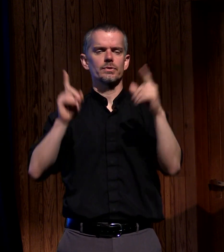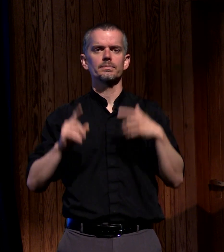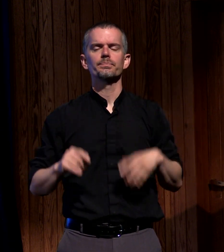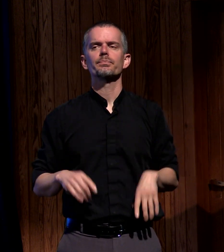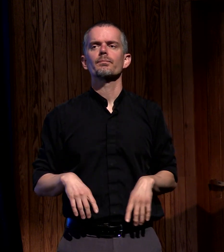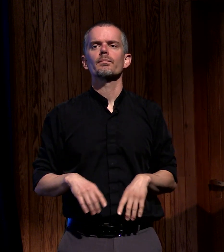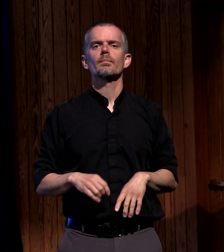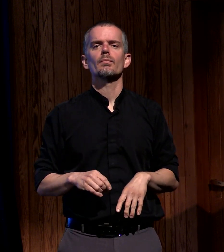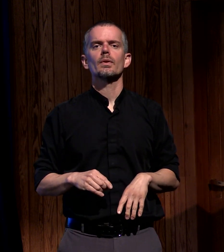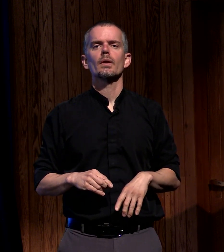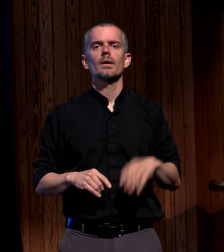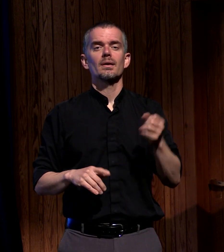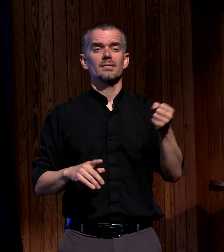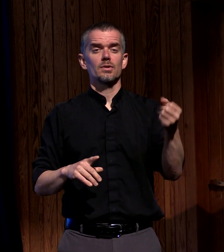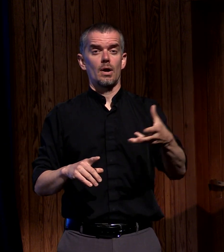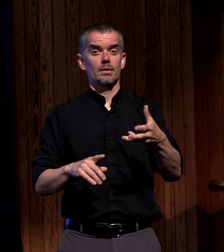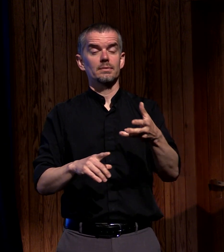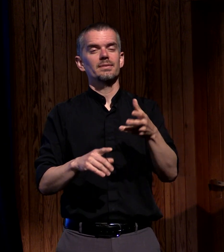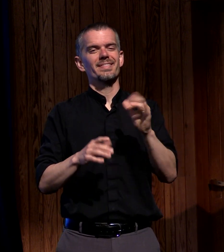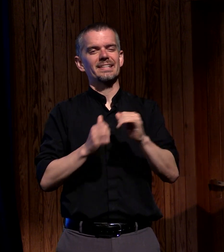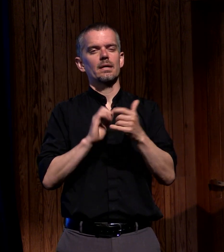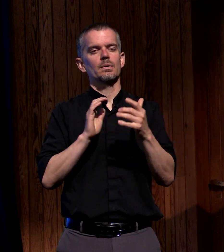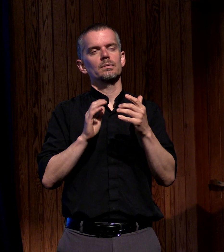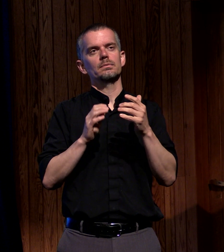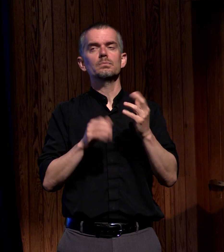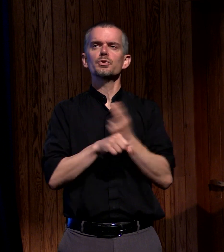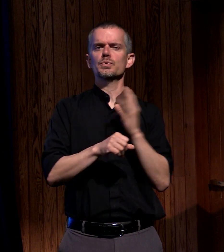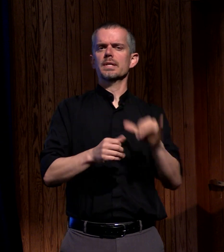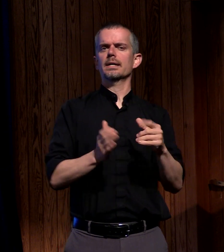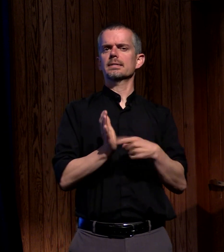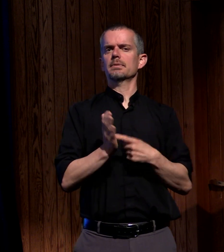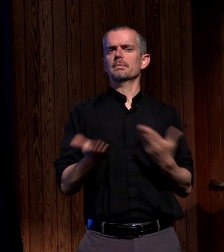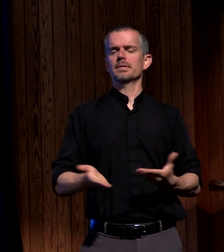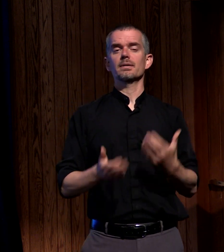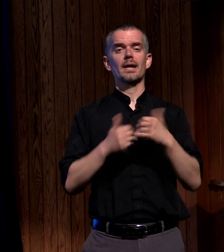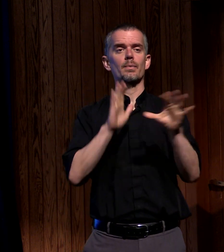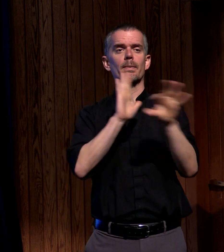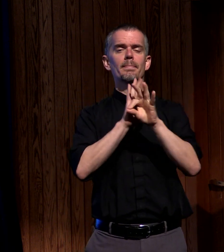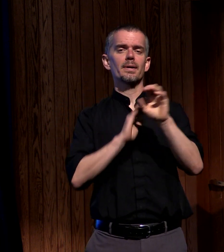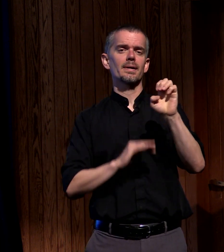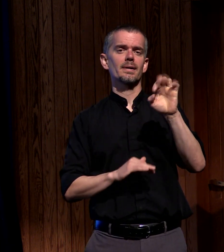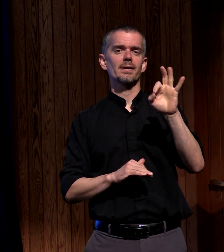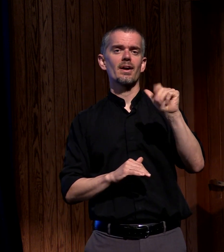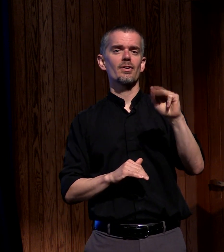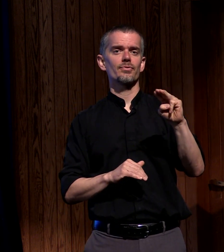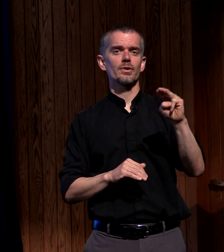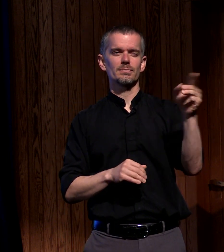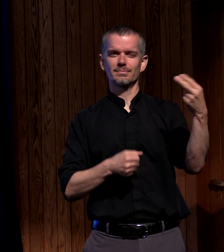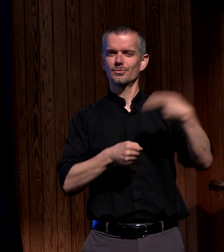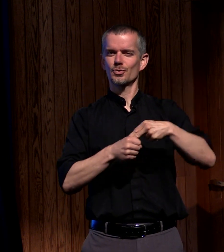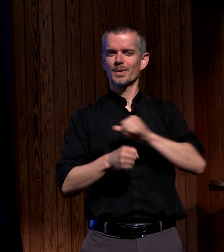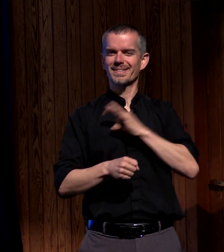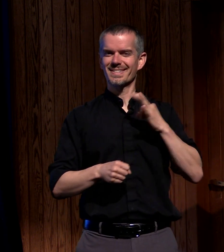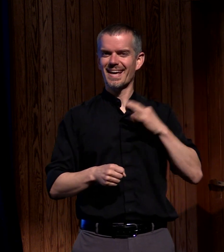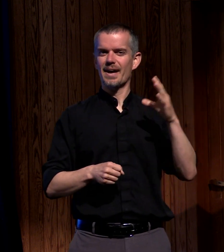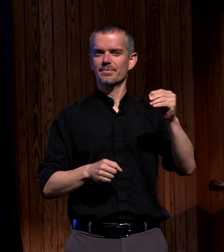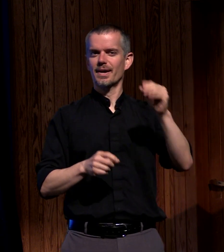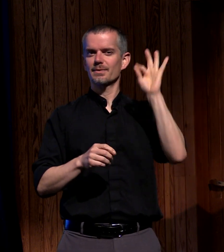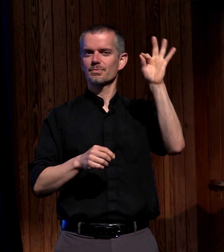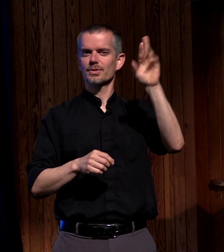it's how we actually chose Efren to be on staff it's how we chose Efren to be a teacher and preach at RTI it was actually down to two candidates we'll